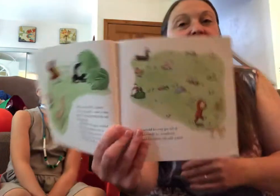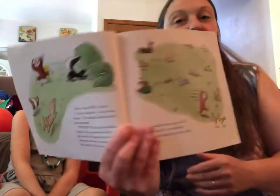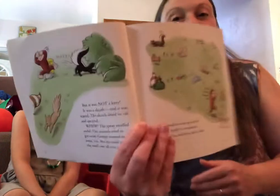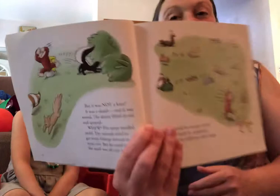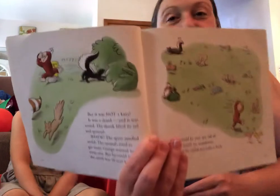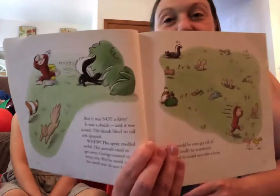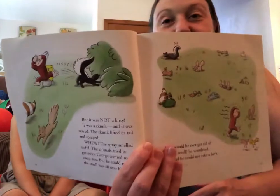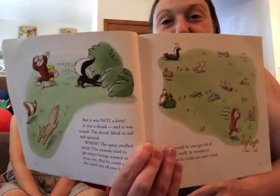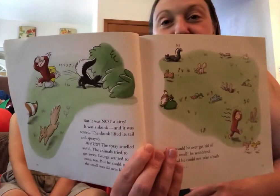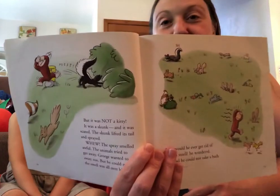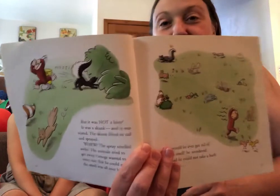Oh no!